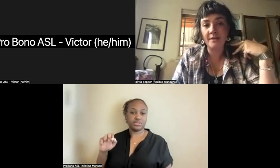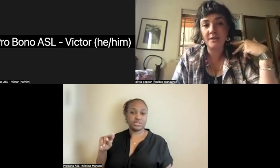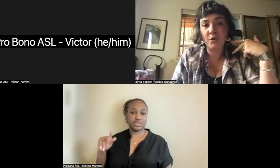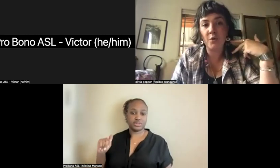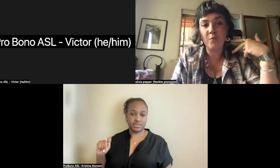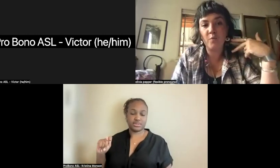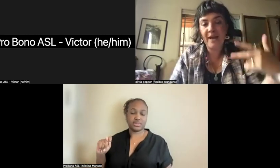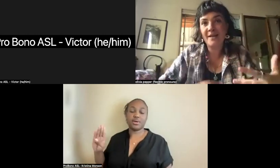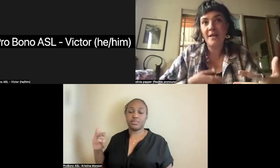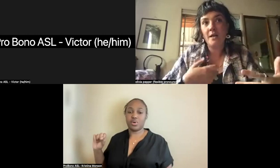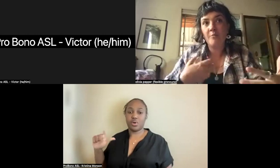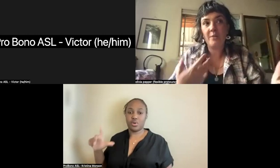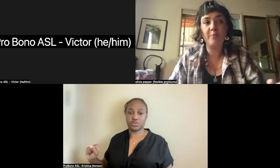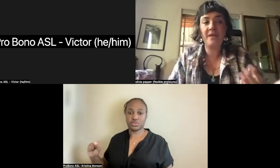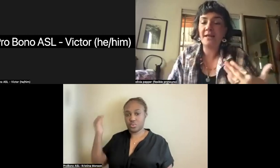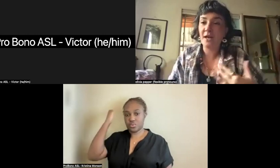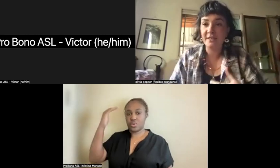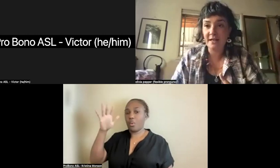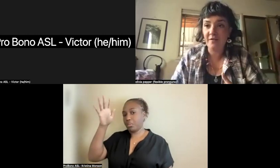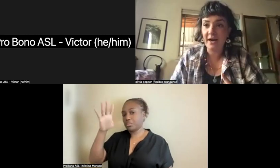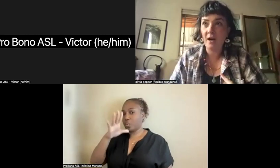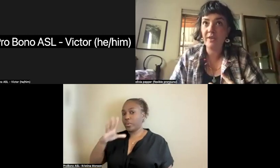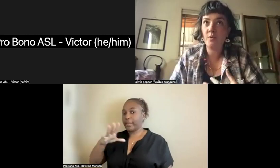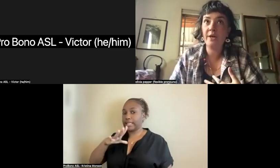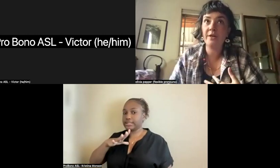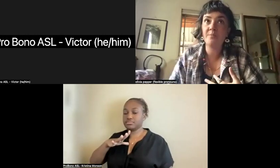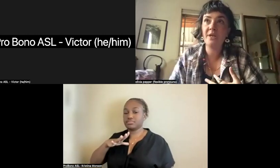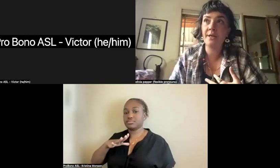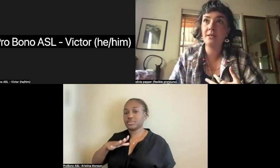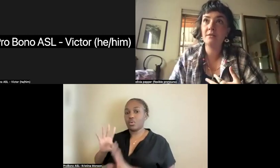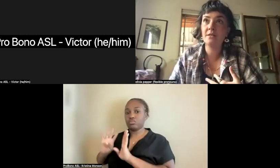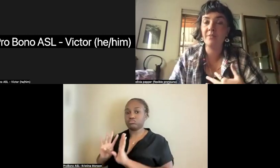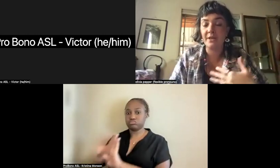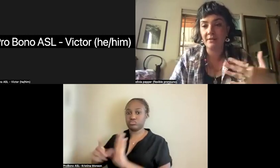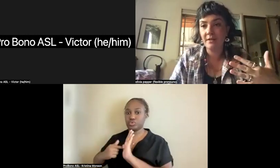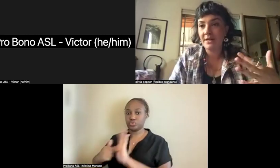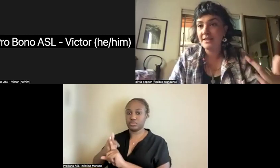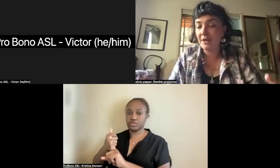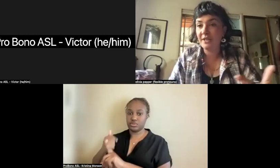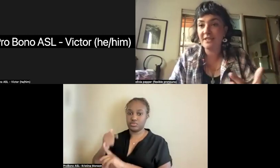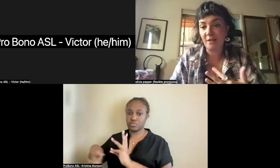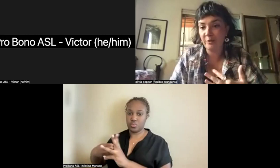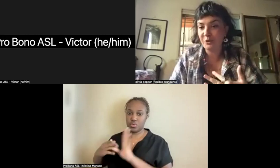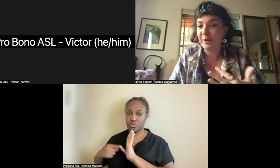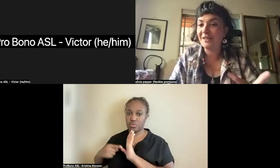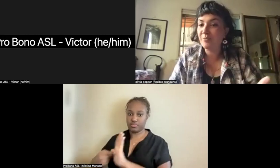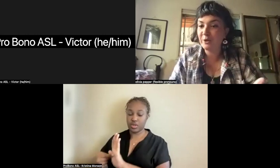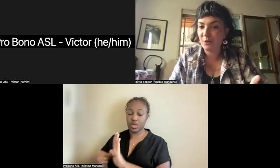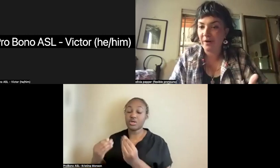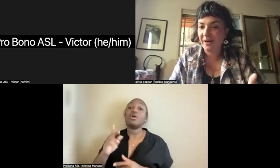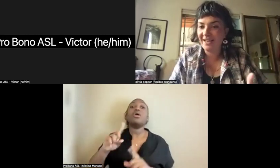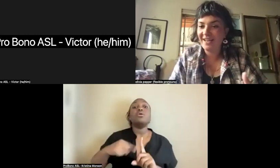so when people began to identify with queerness being something sacred, celebratory,